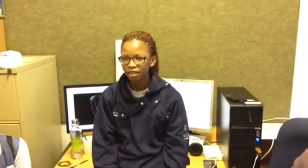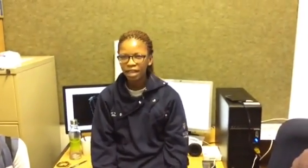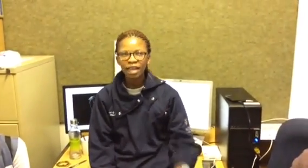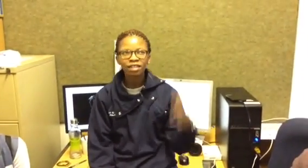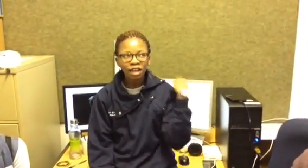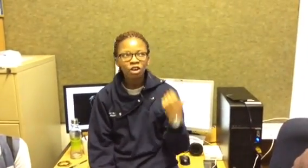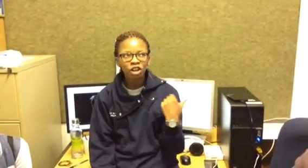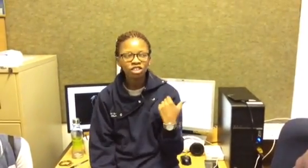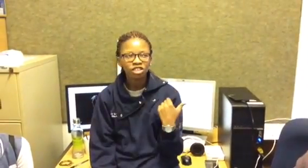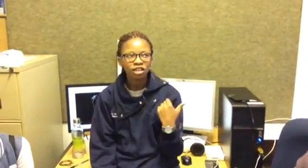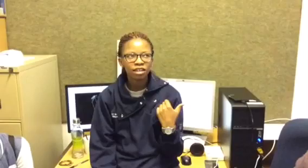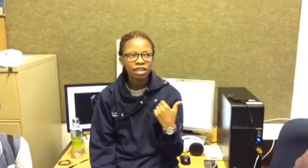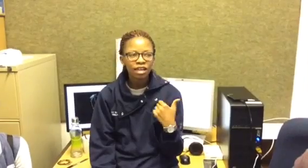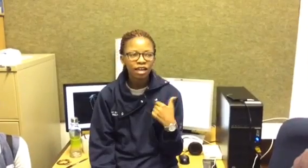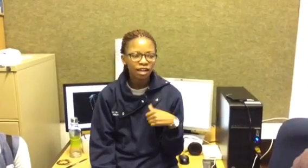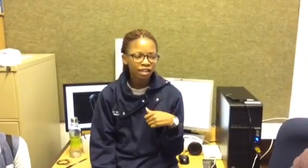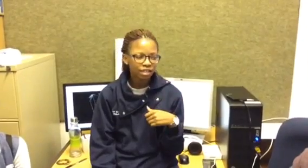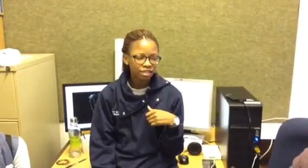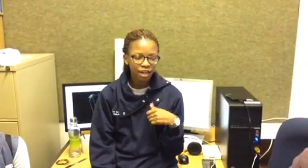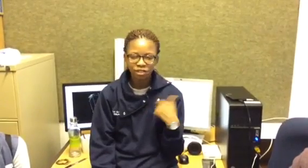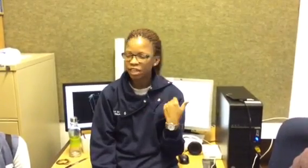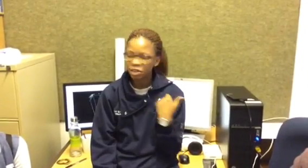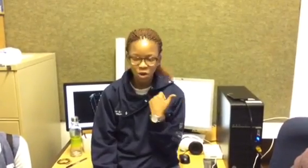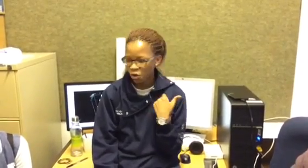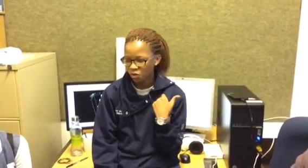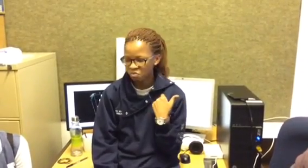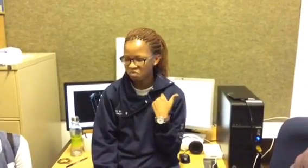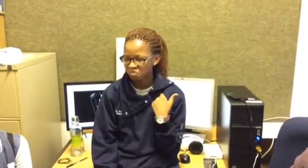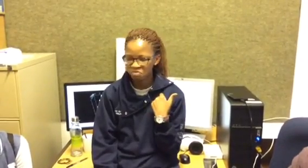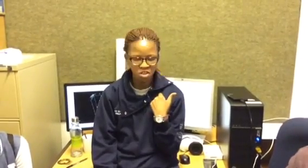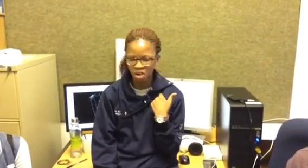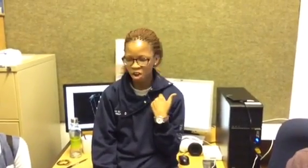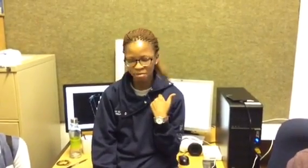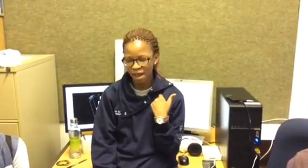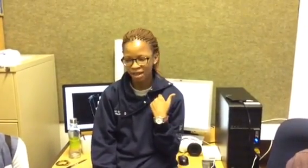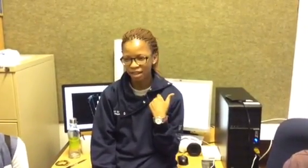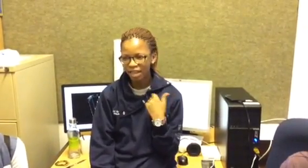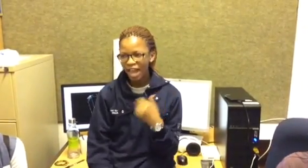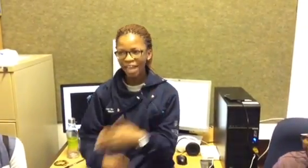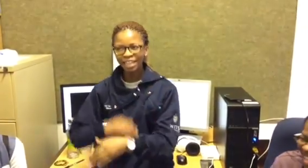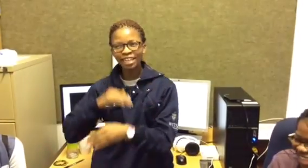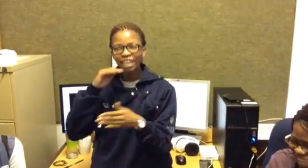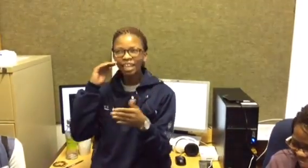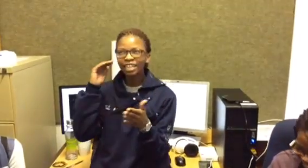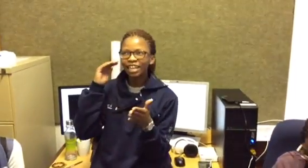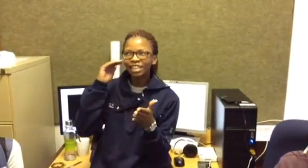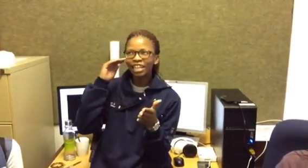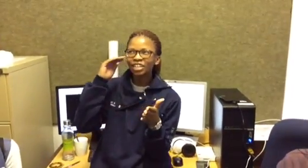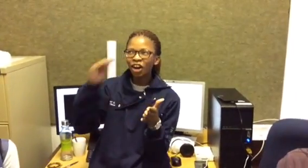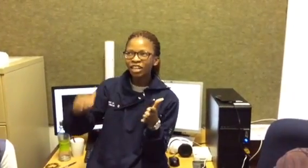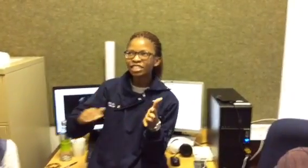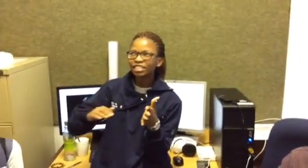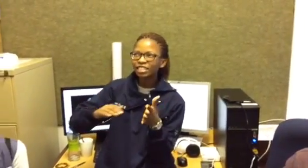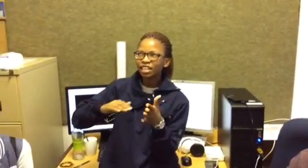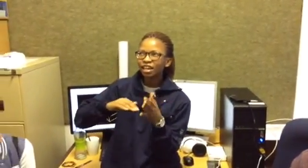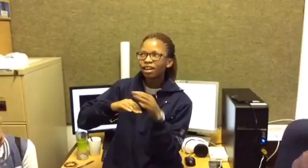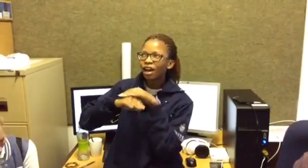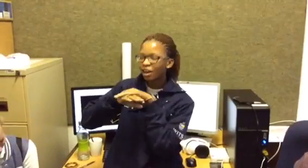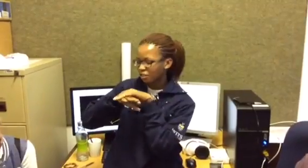and then i got here and i was like no no no no no and then in in honors it